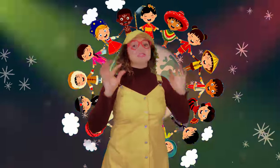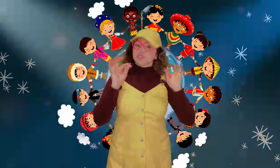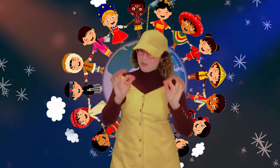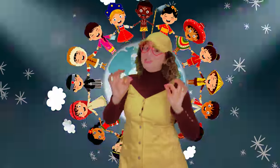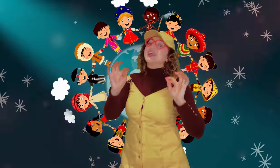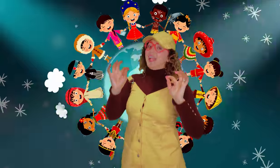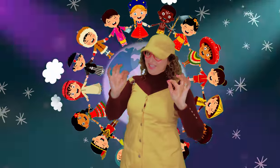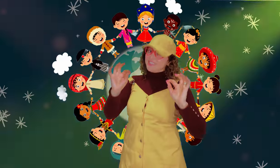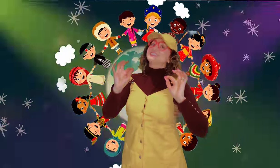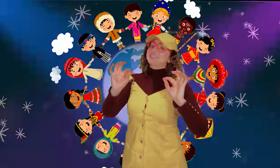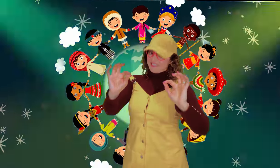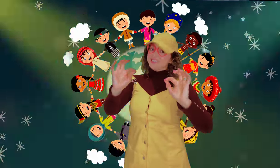okay